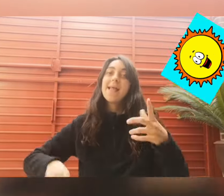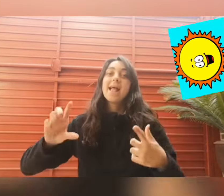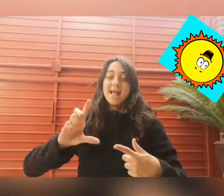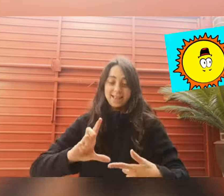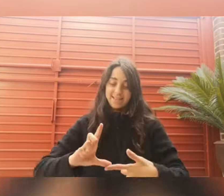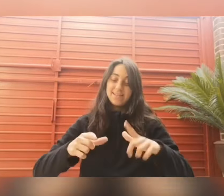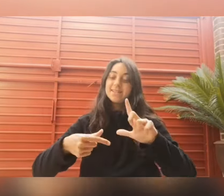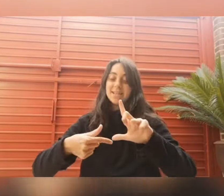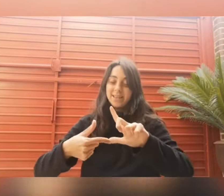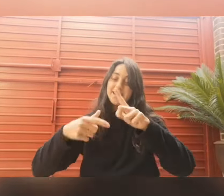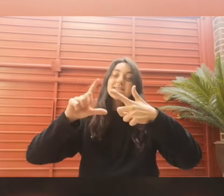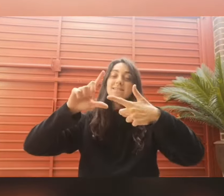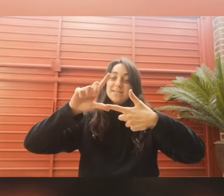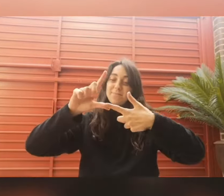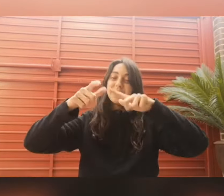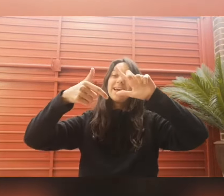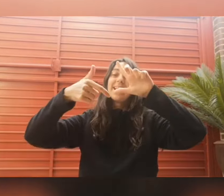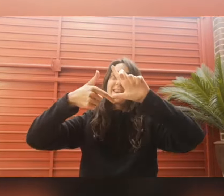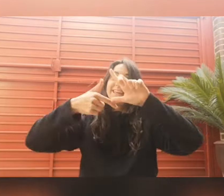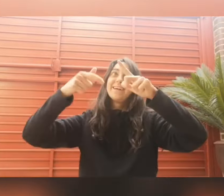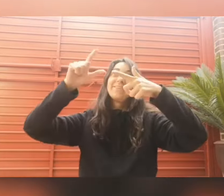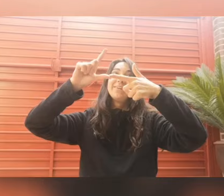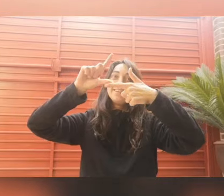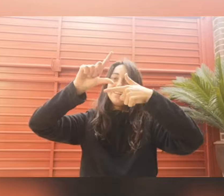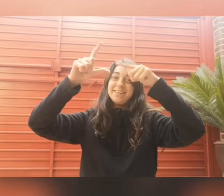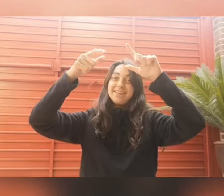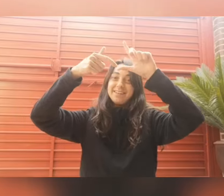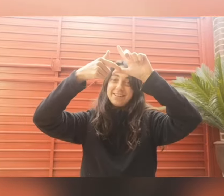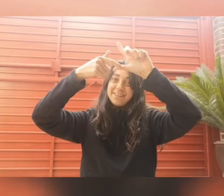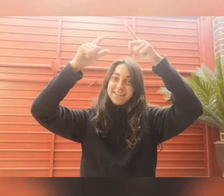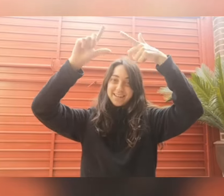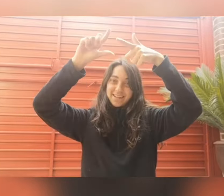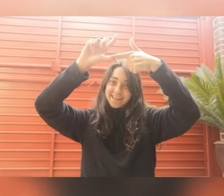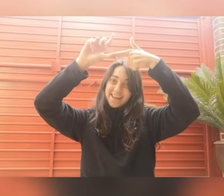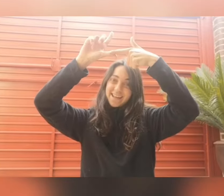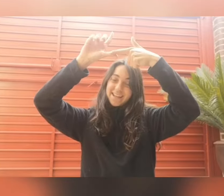And Itsy Bitsy Spider climbed up the spout at Thane.